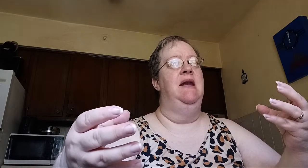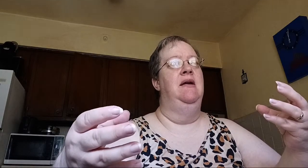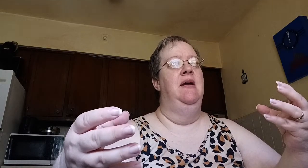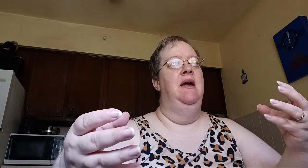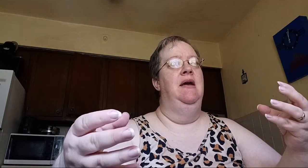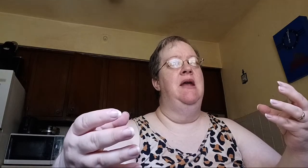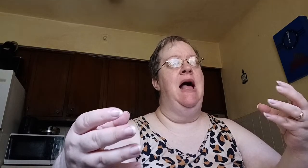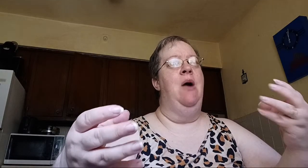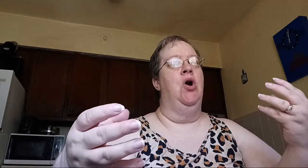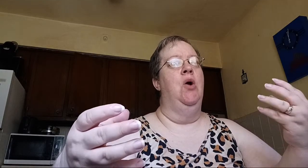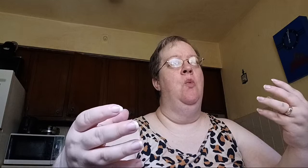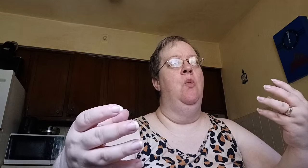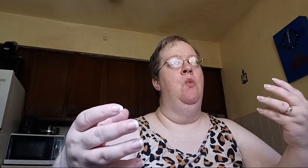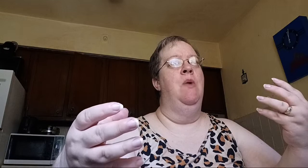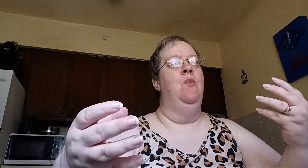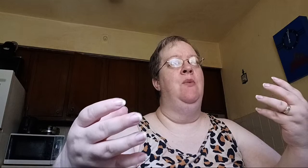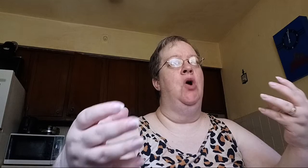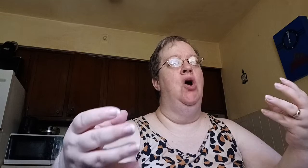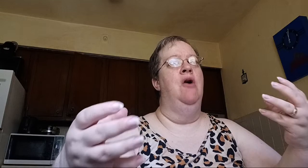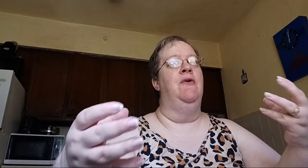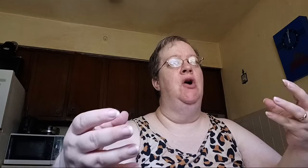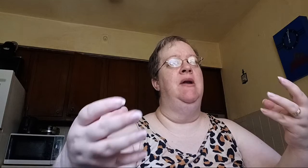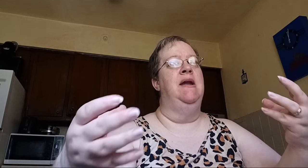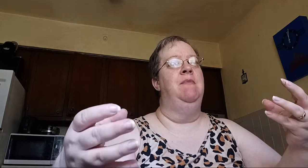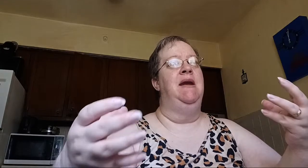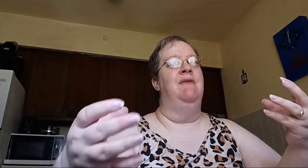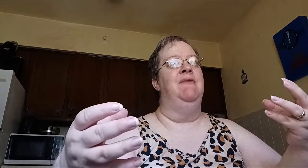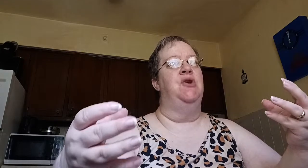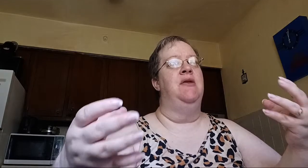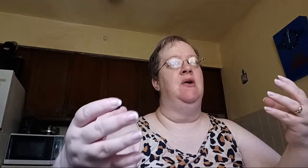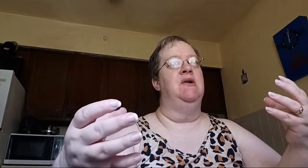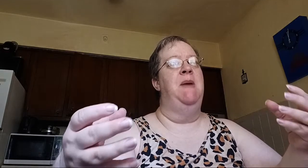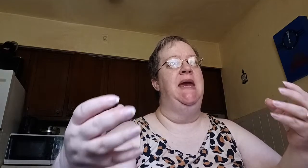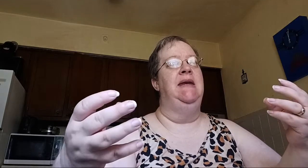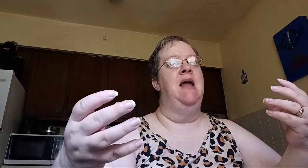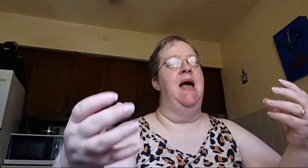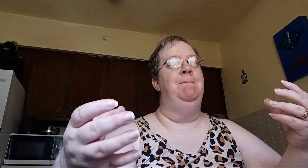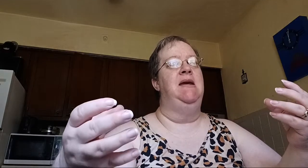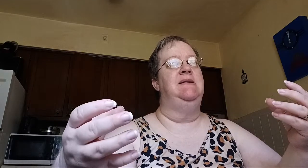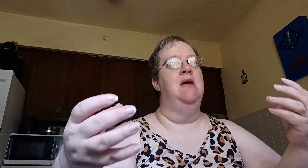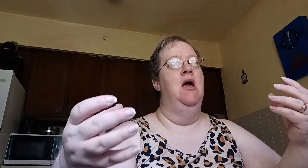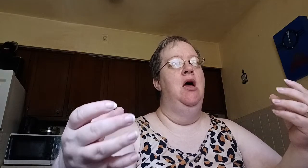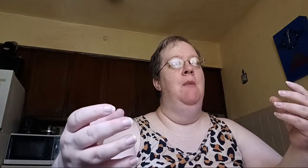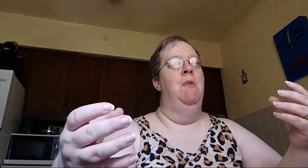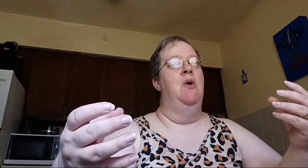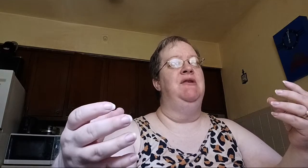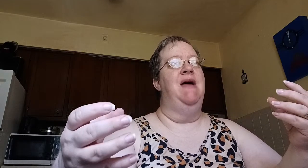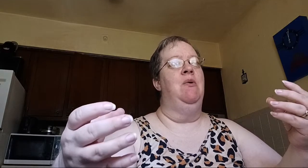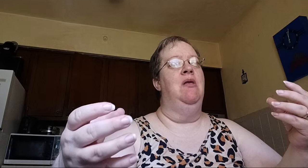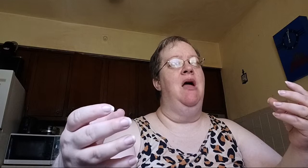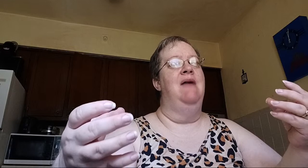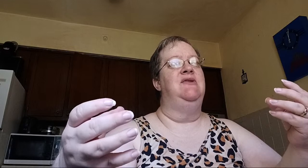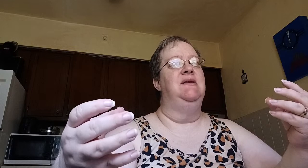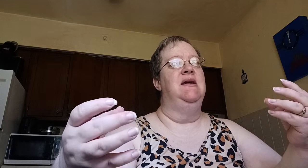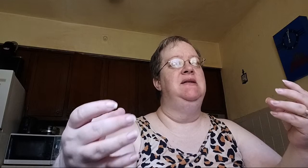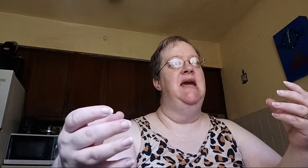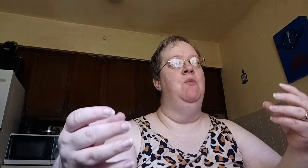how we're, when we're overloaded, and many of us are there as pain, not peace. Most of our lives contain more